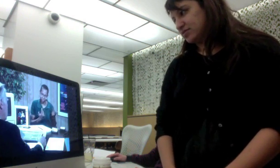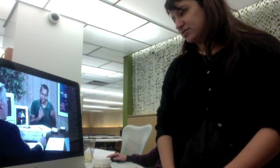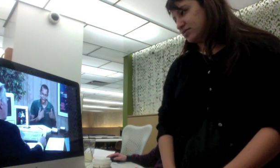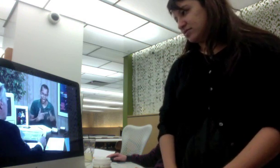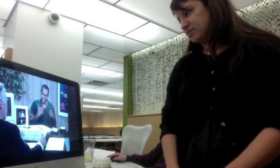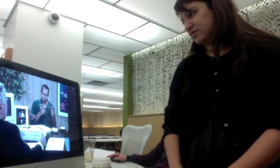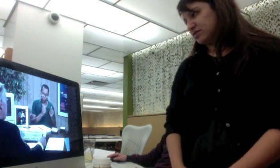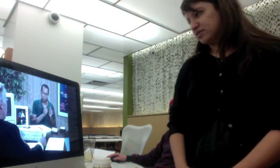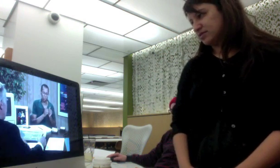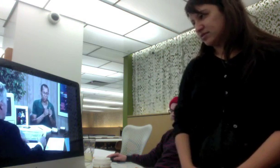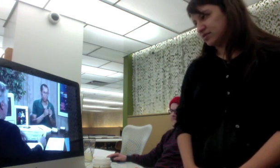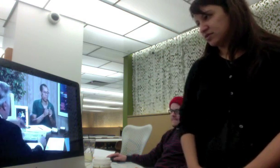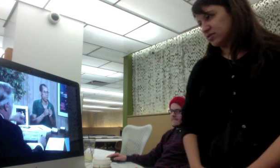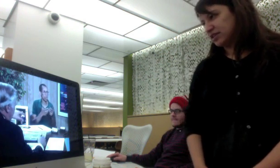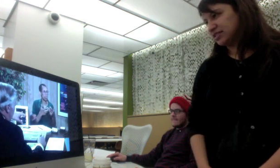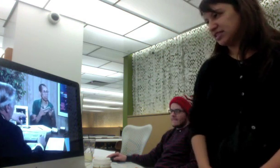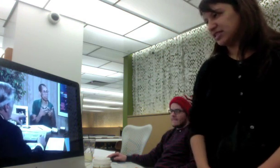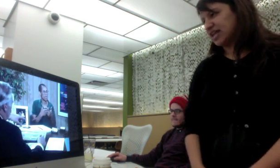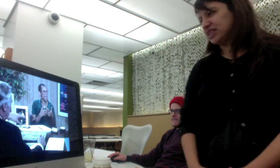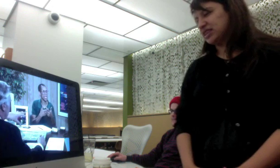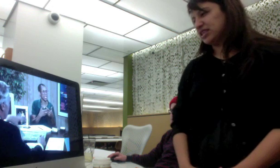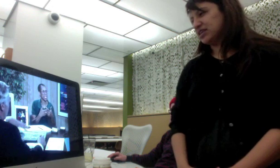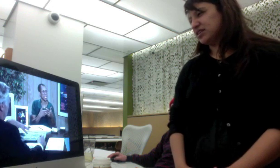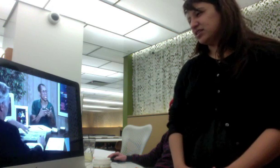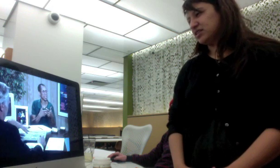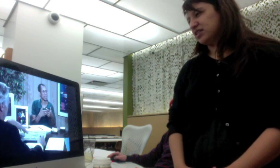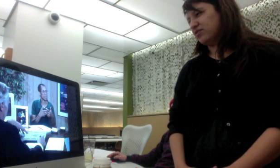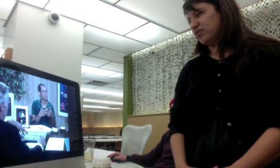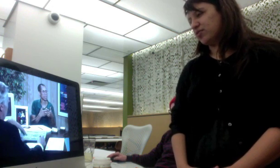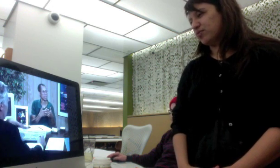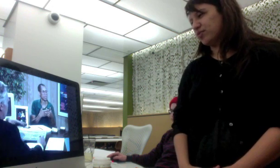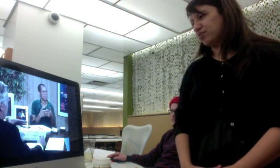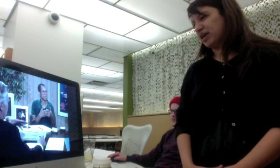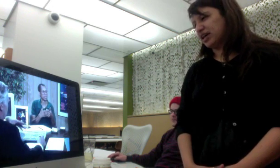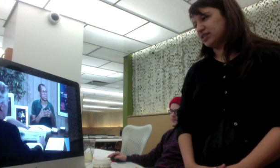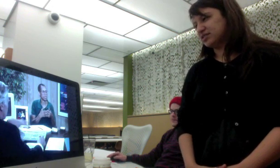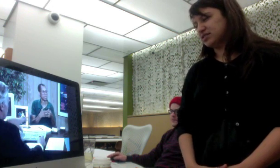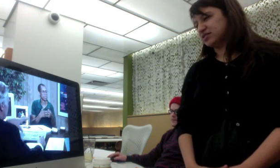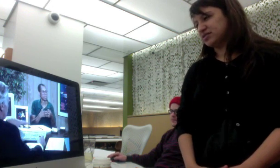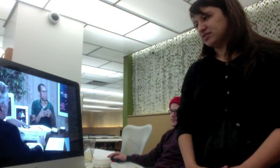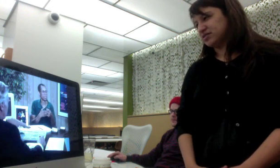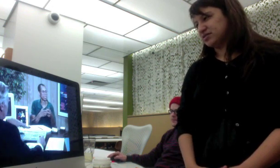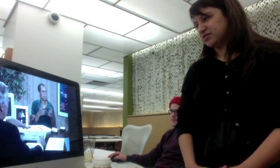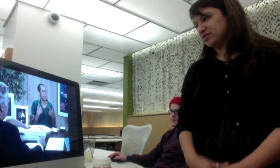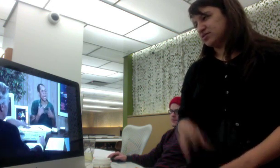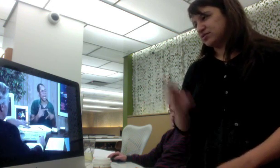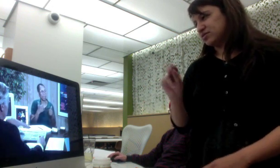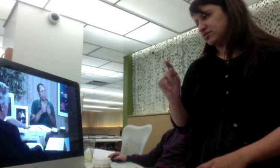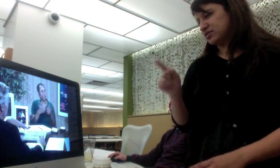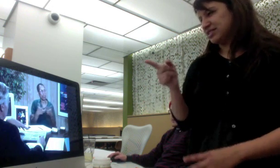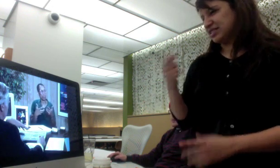okay you I said it says I live with a roommate you just go to the one